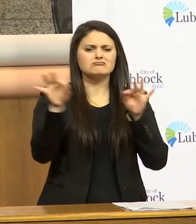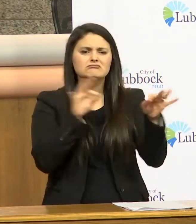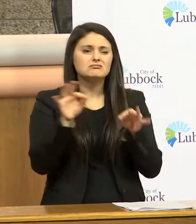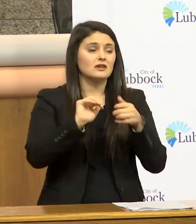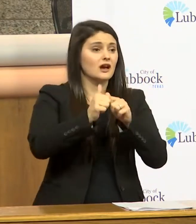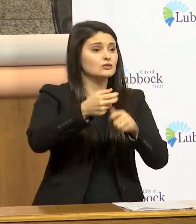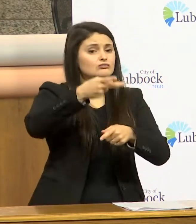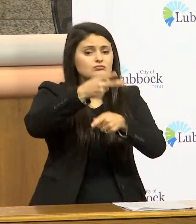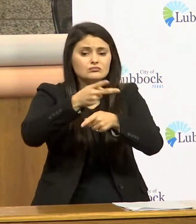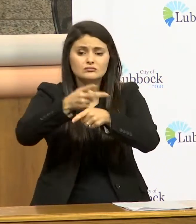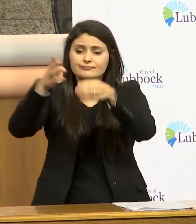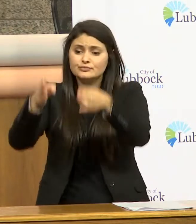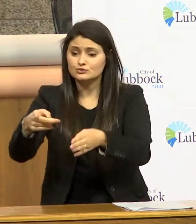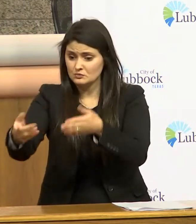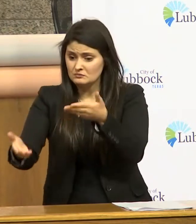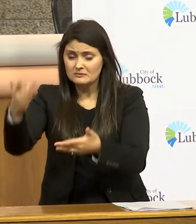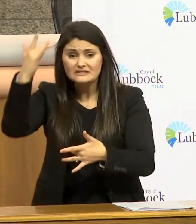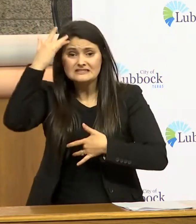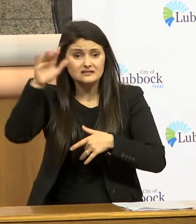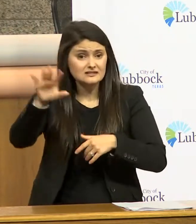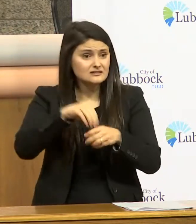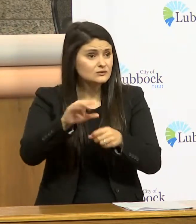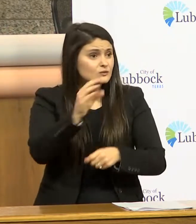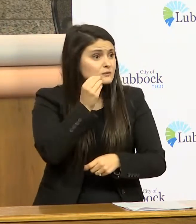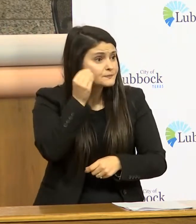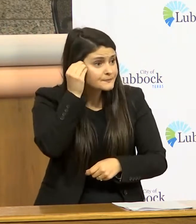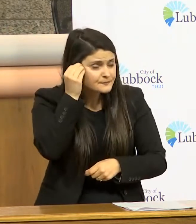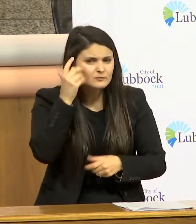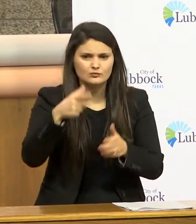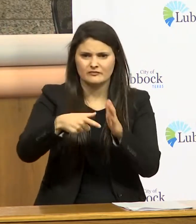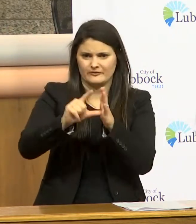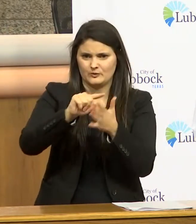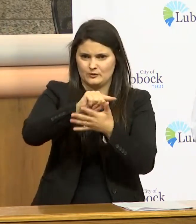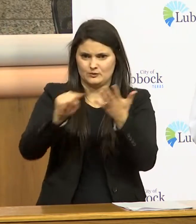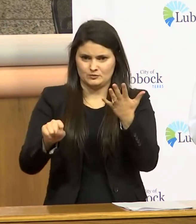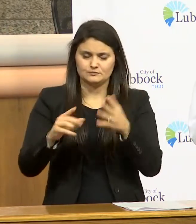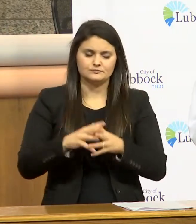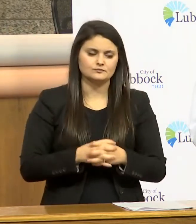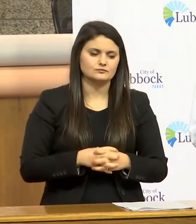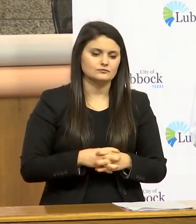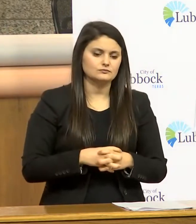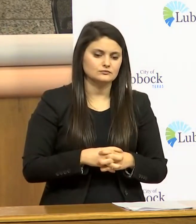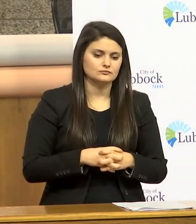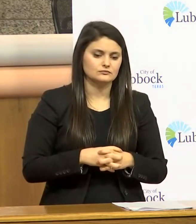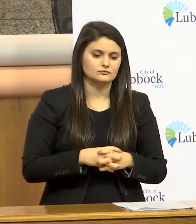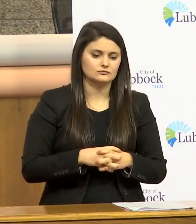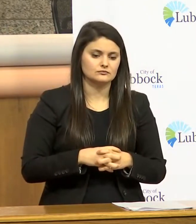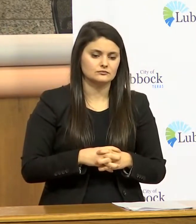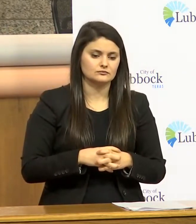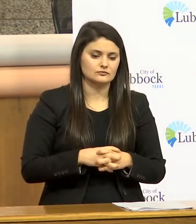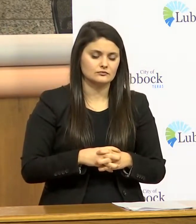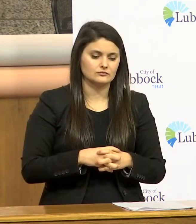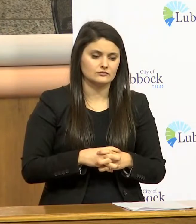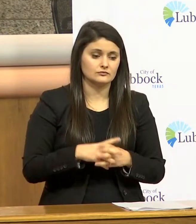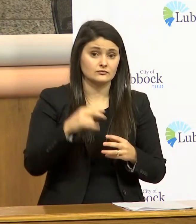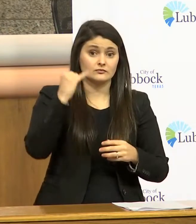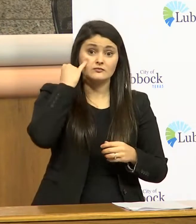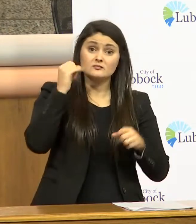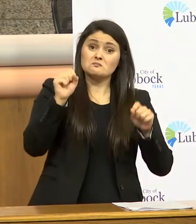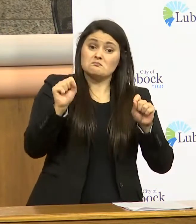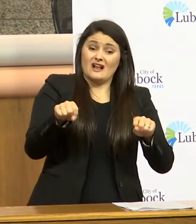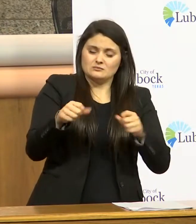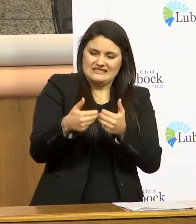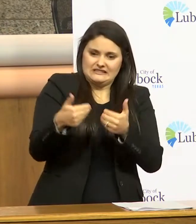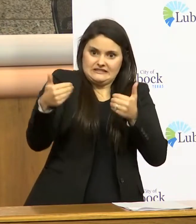to take care of somebody that may be ill in your house I'd like to go over those things with you so if at all possible separate yourself